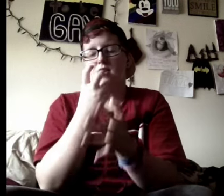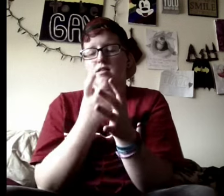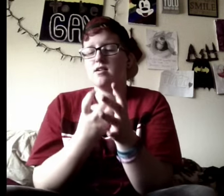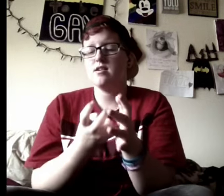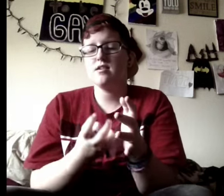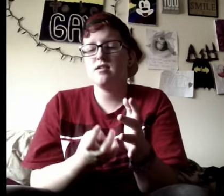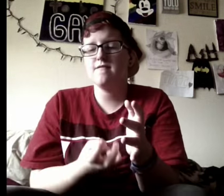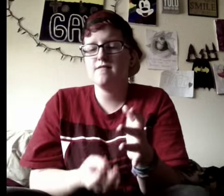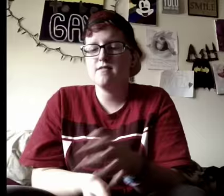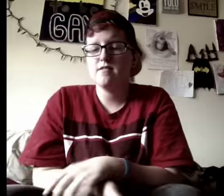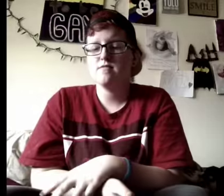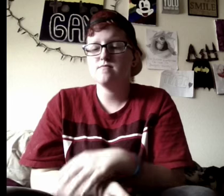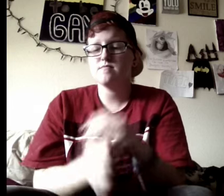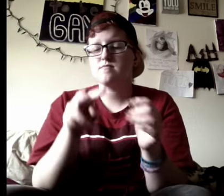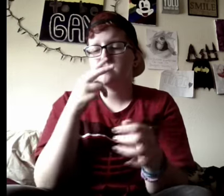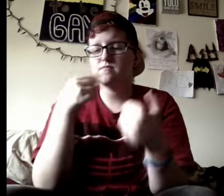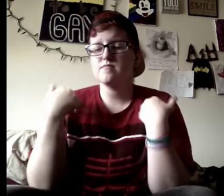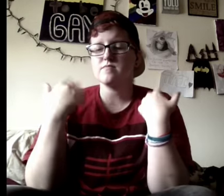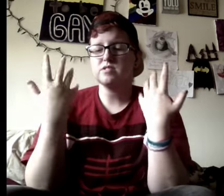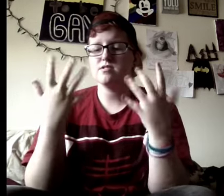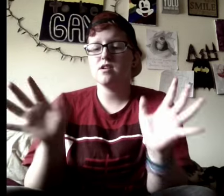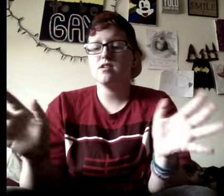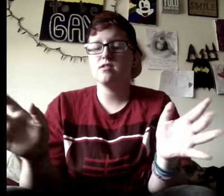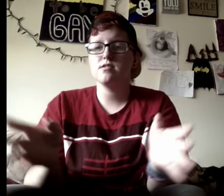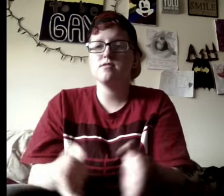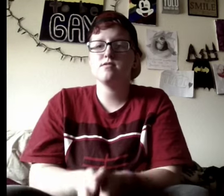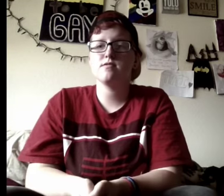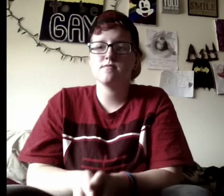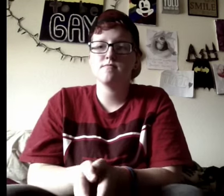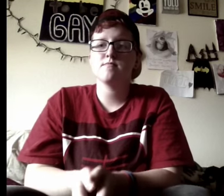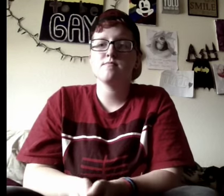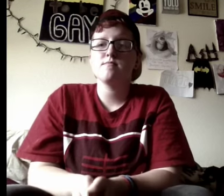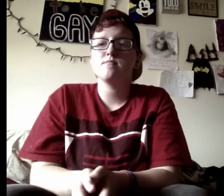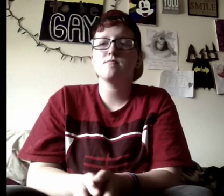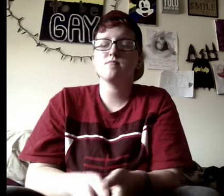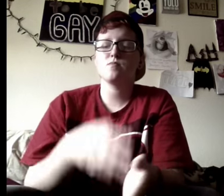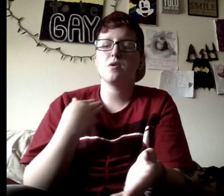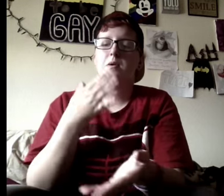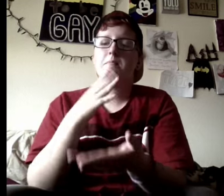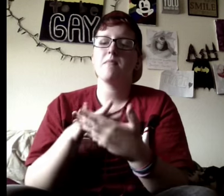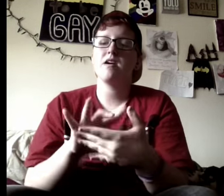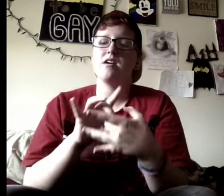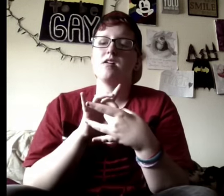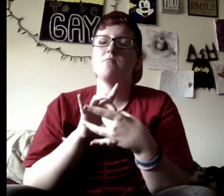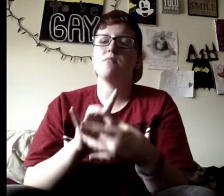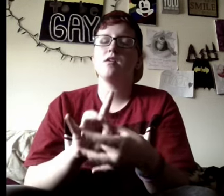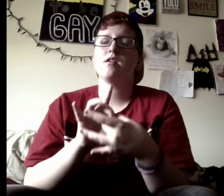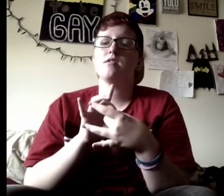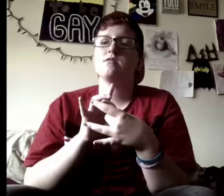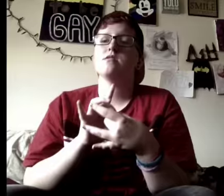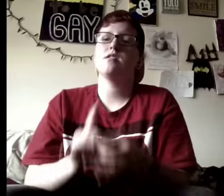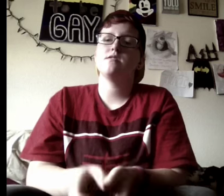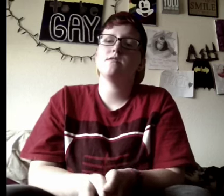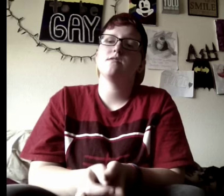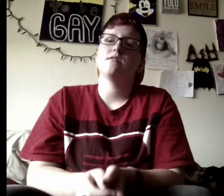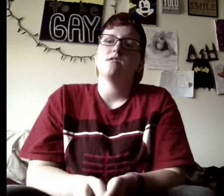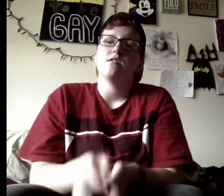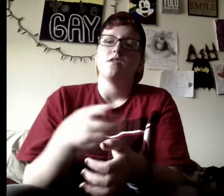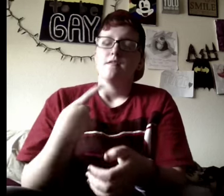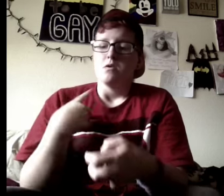love, so take a look what you've done, cause baby, now we got bad blood, hey! And now we got